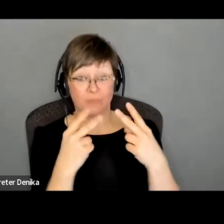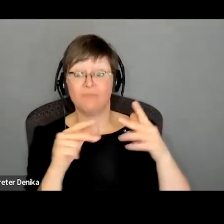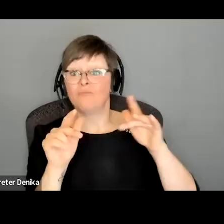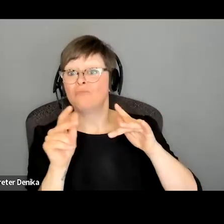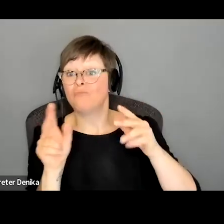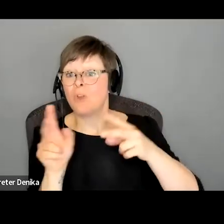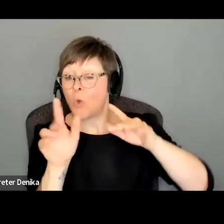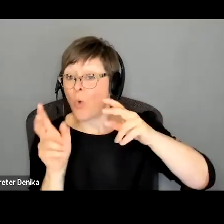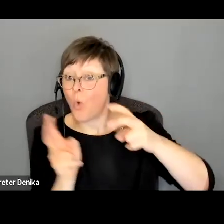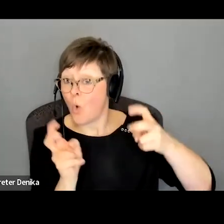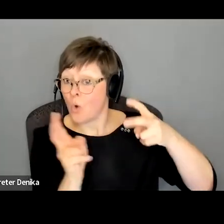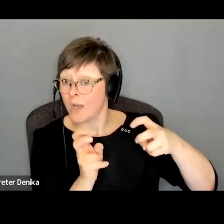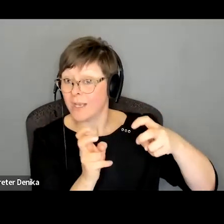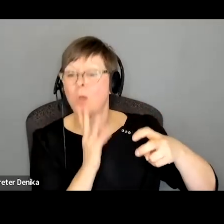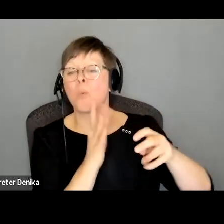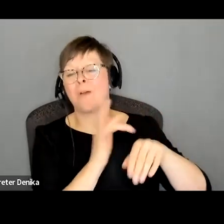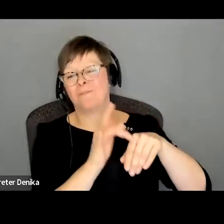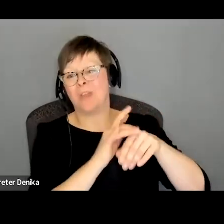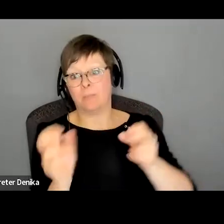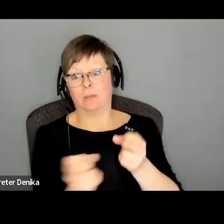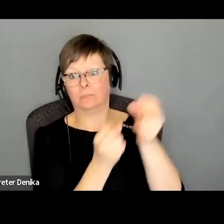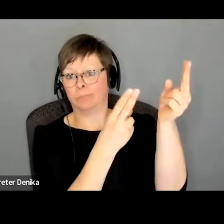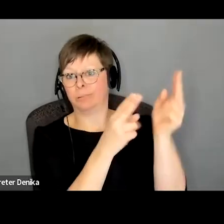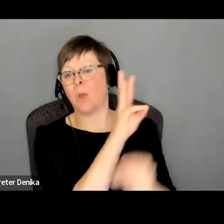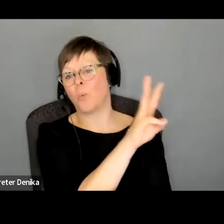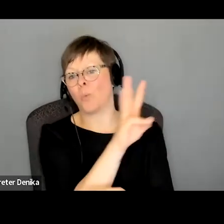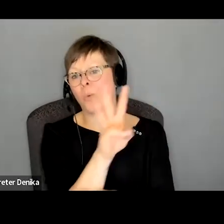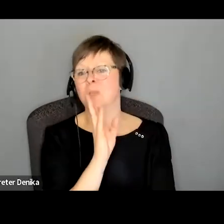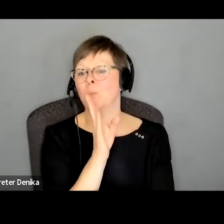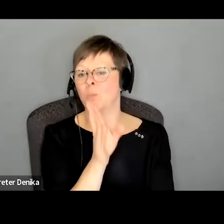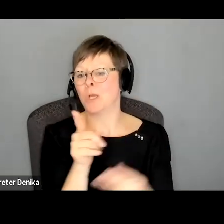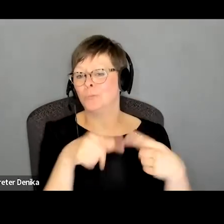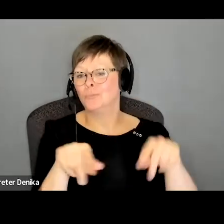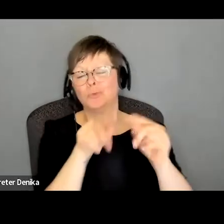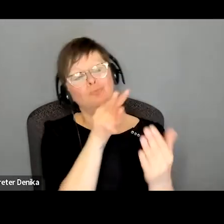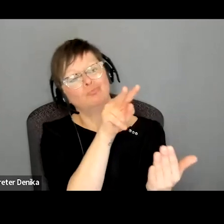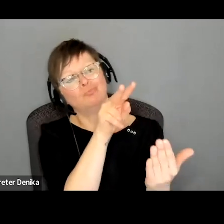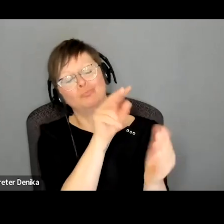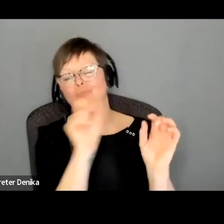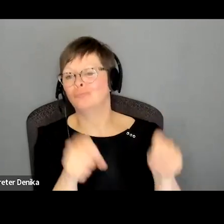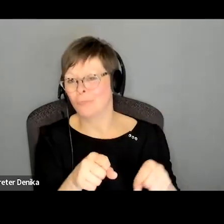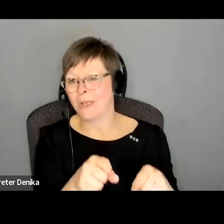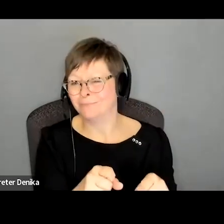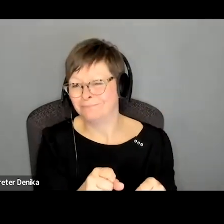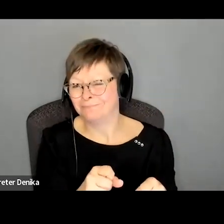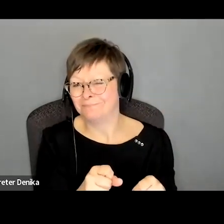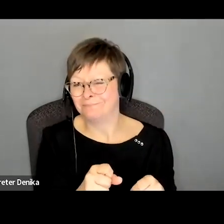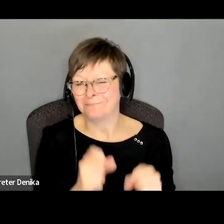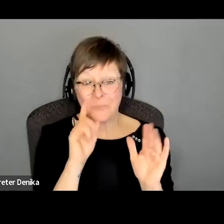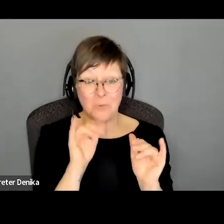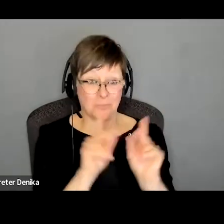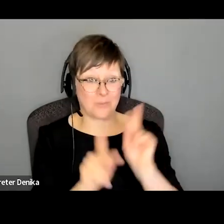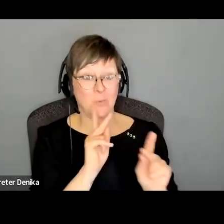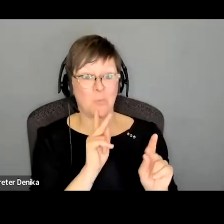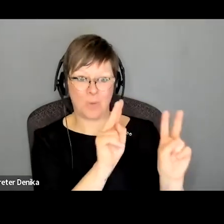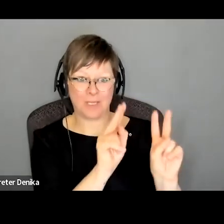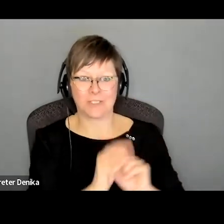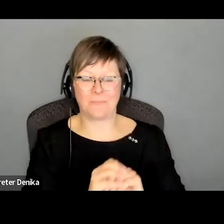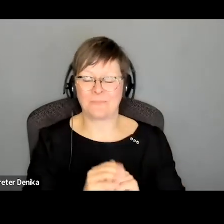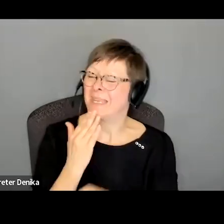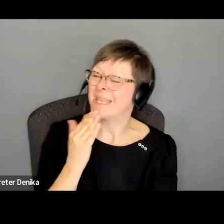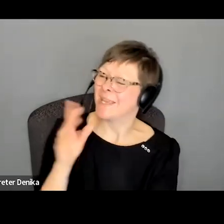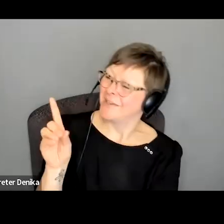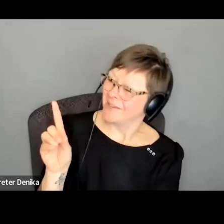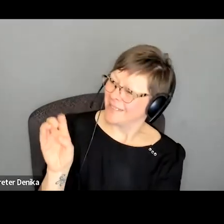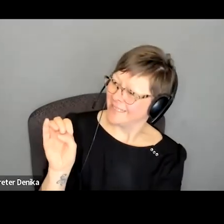be available on the website for you to review at any point and and for those who couldn't make it hopefully they will check it out as well and thank you dina